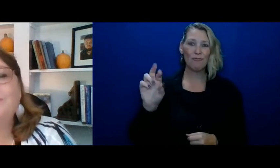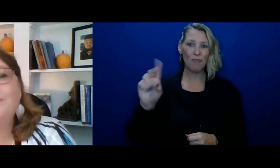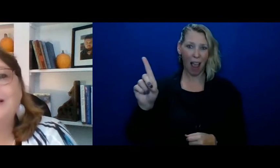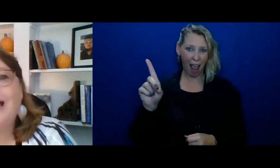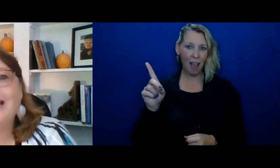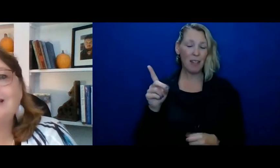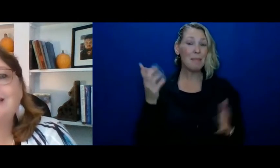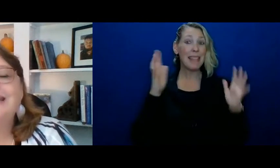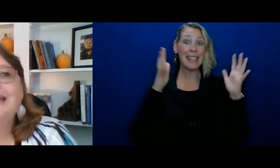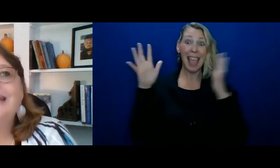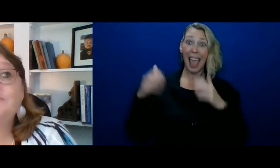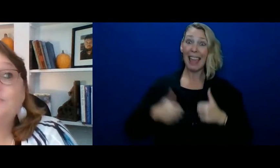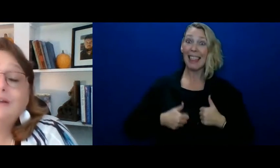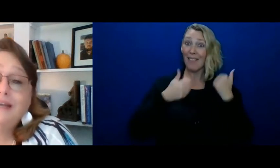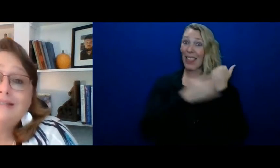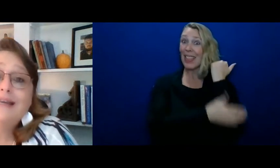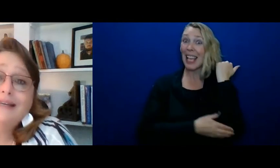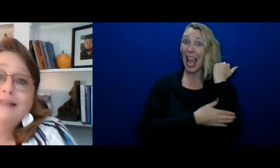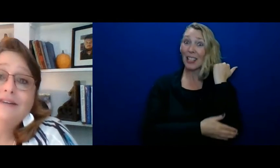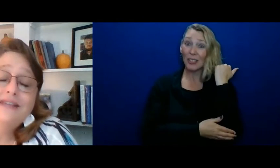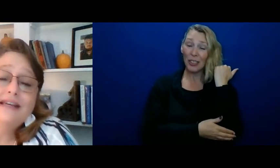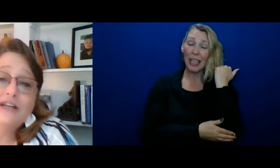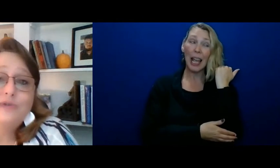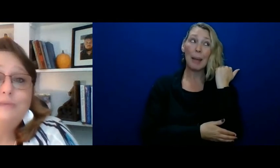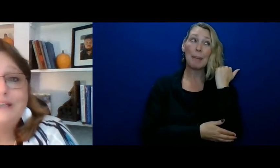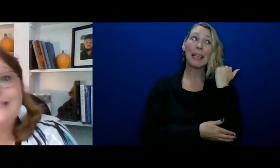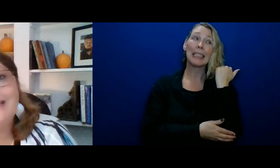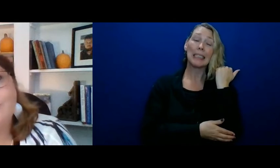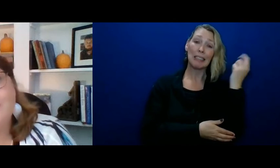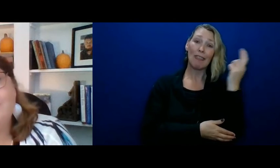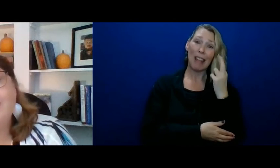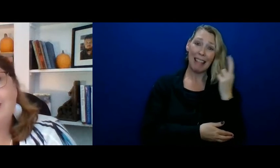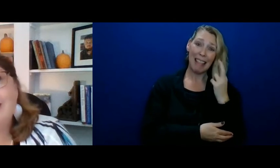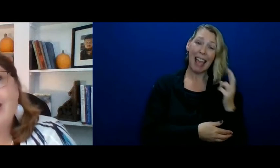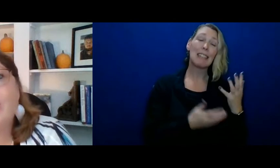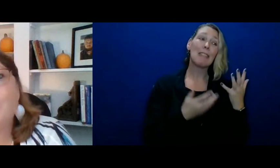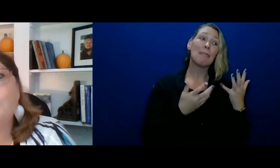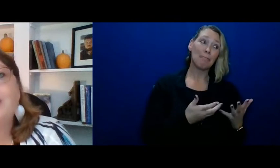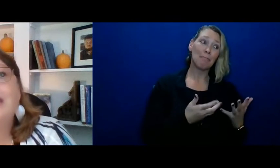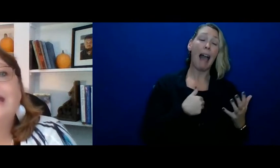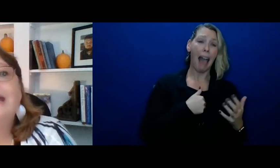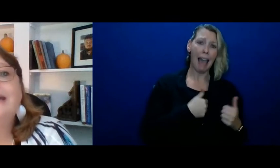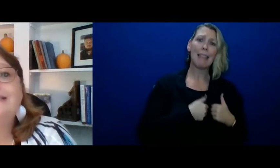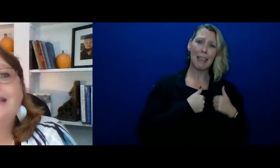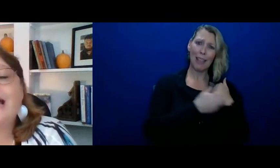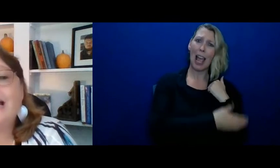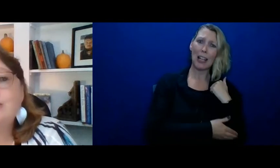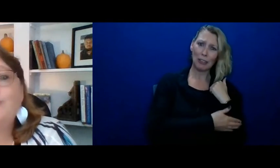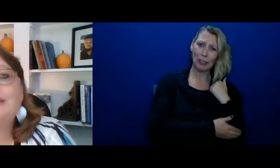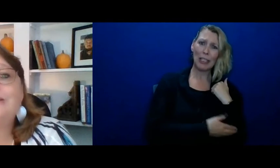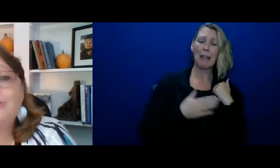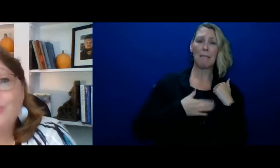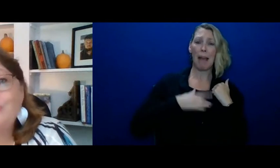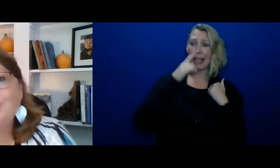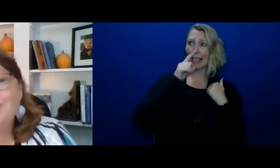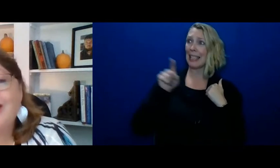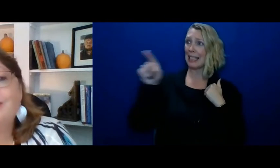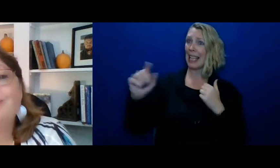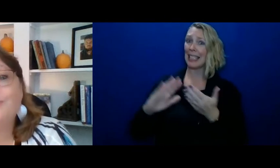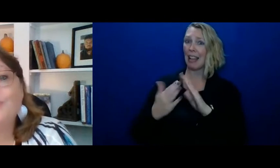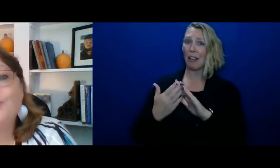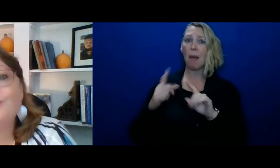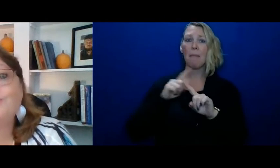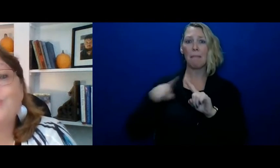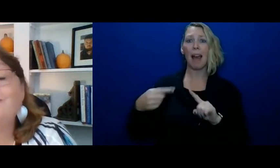Well, what I realized is, well, yes, I could live in the country because they were living in town is that I spent so much